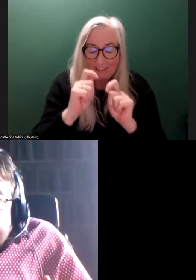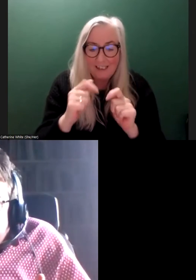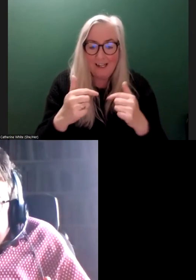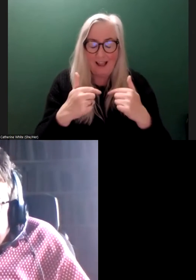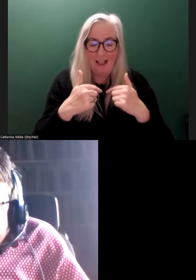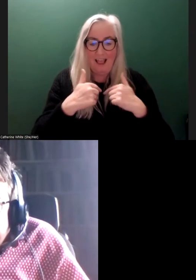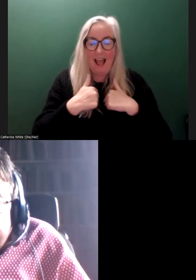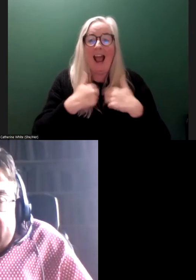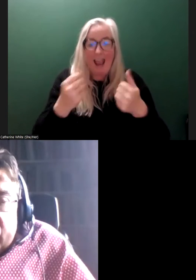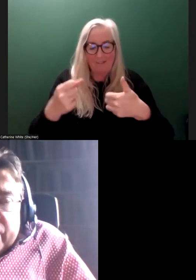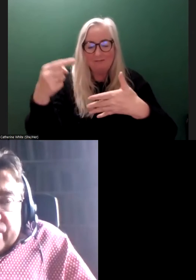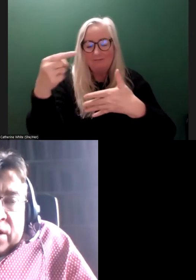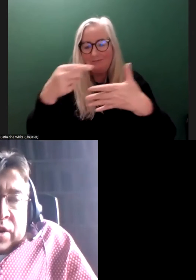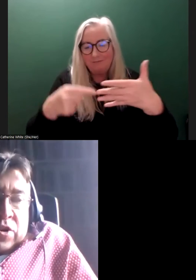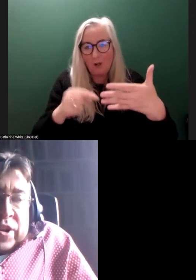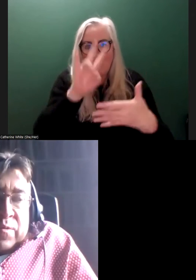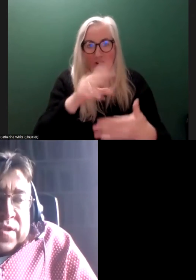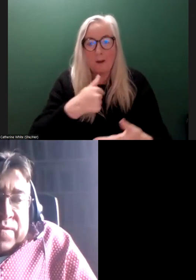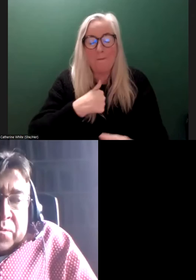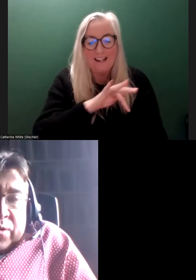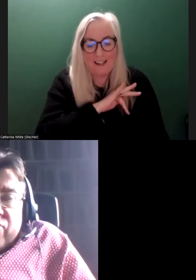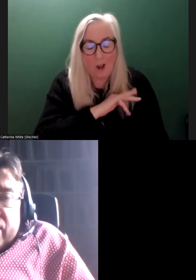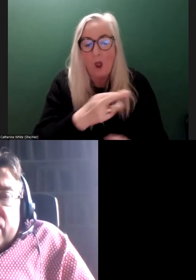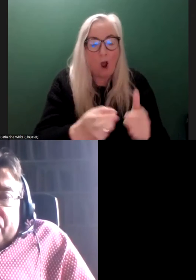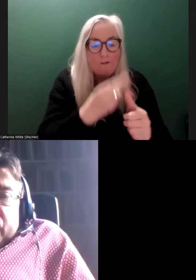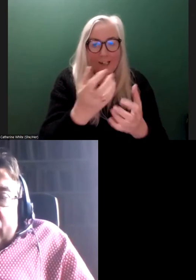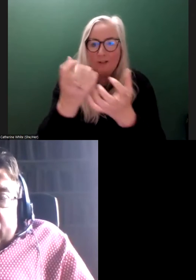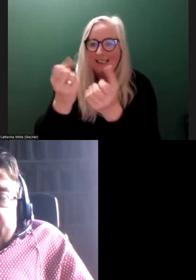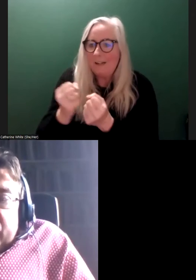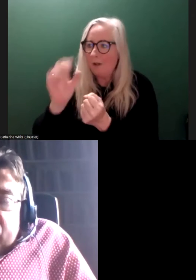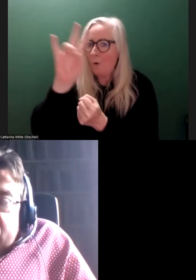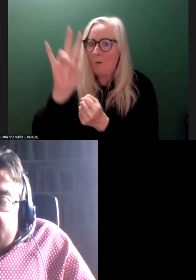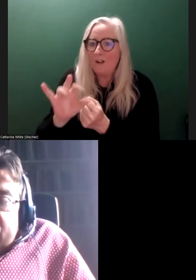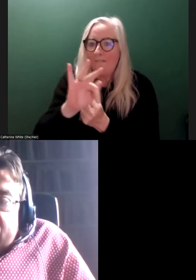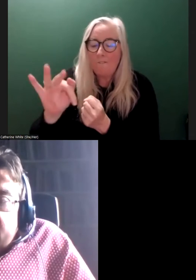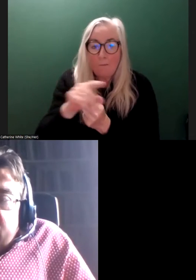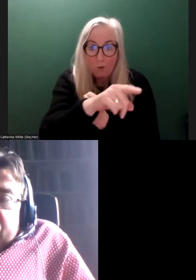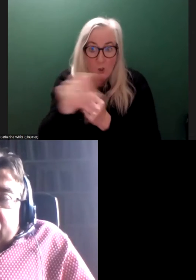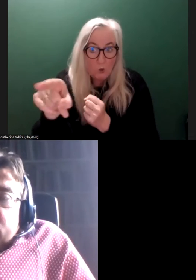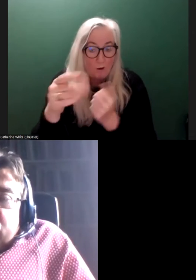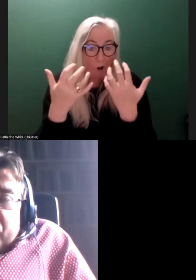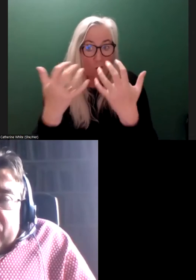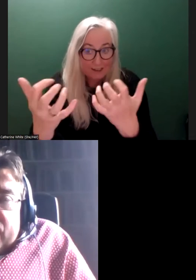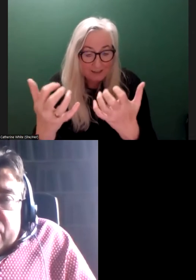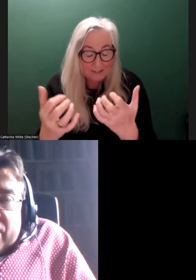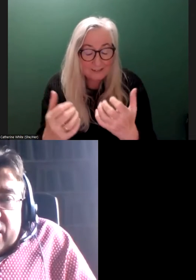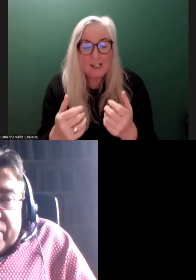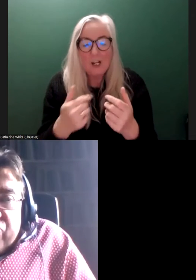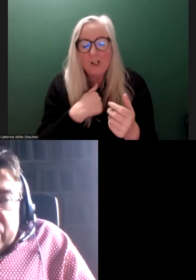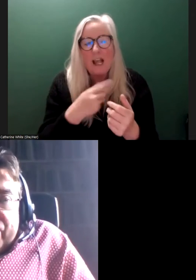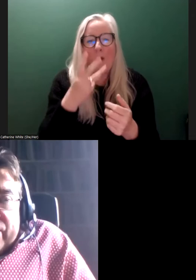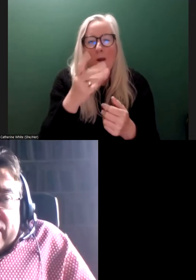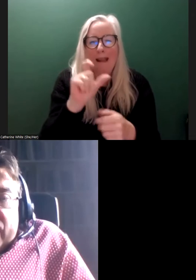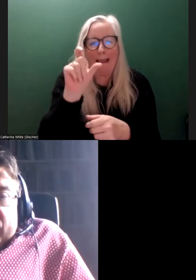have a number of questions myself. I've already received some questions from the audience. So I'm going to be a little bit